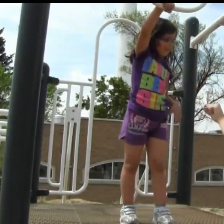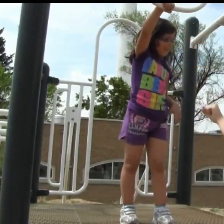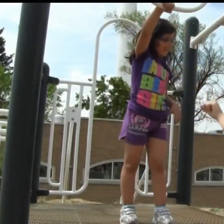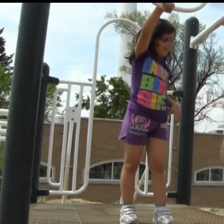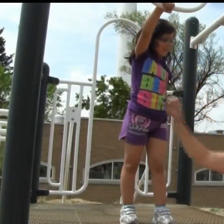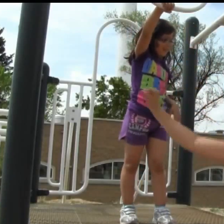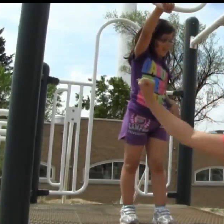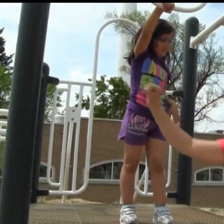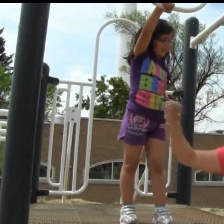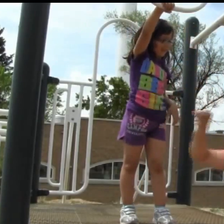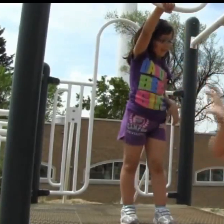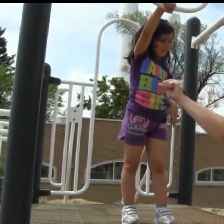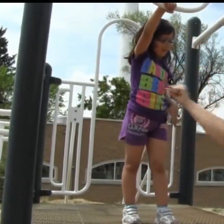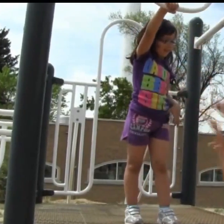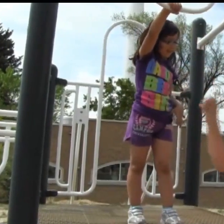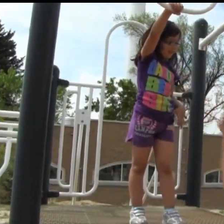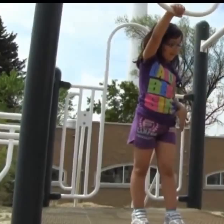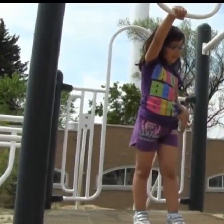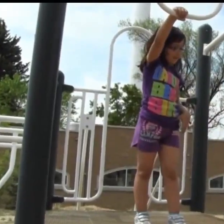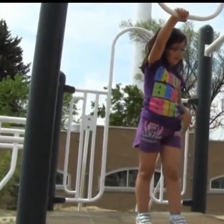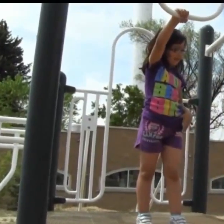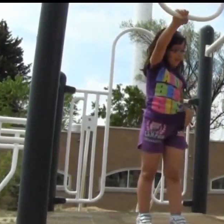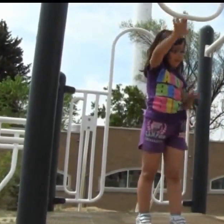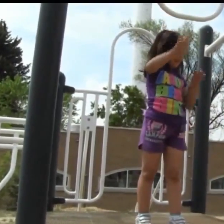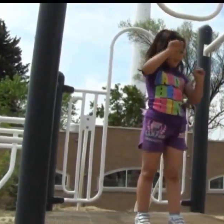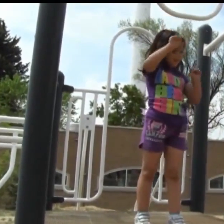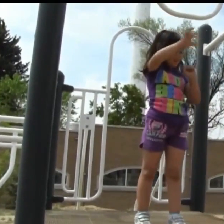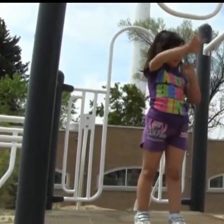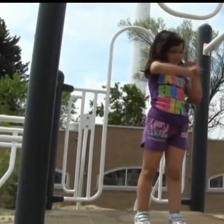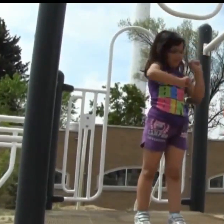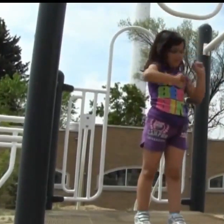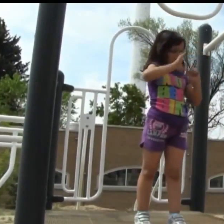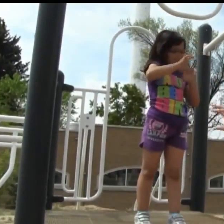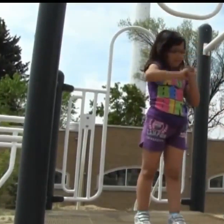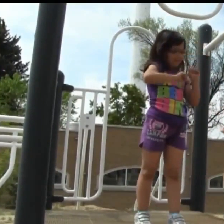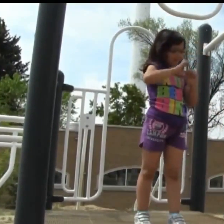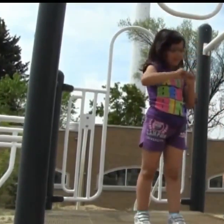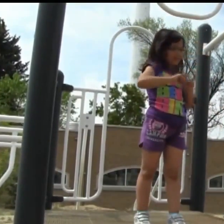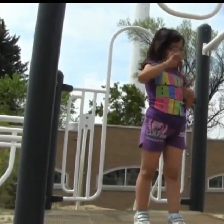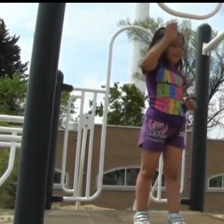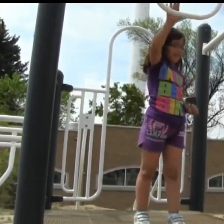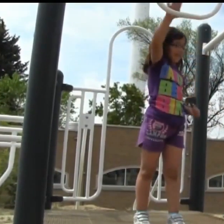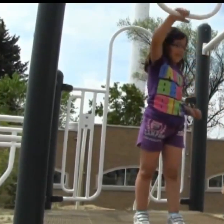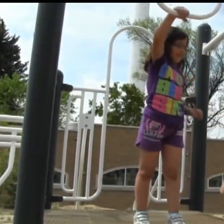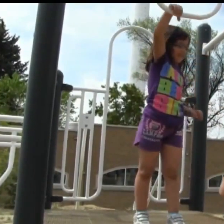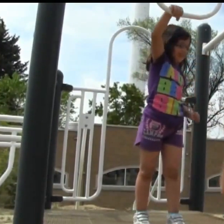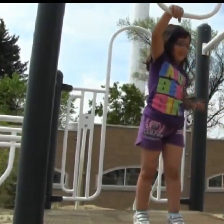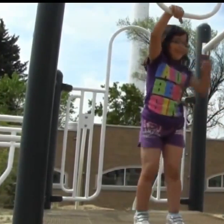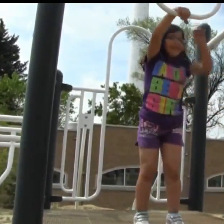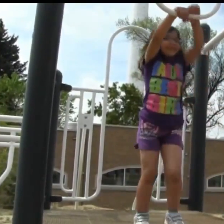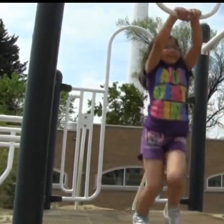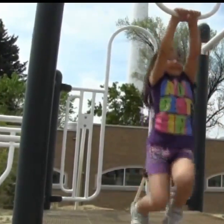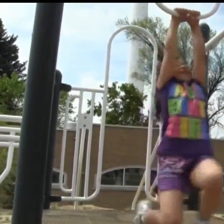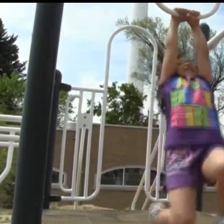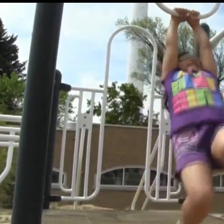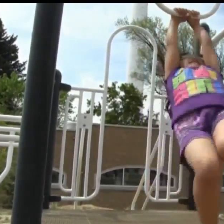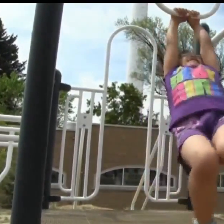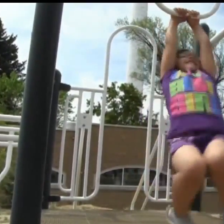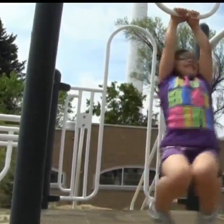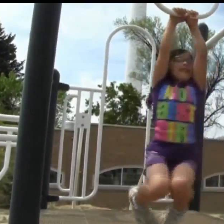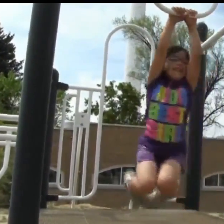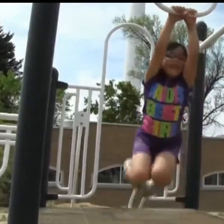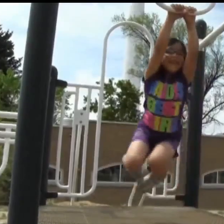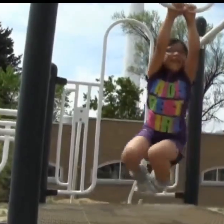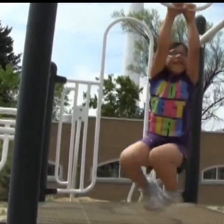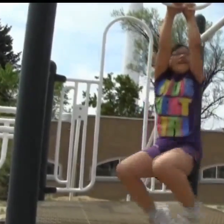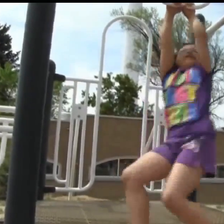I'm going to climb them all. Are you going to climb like this, or like that? Like this. Okay, let me